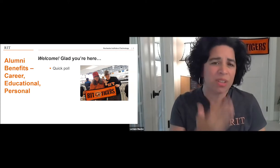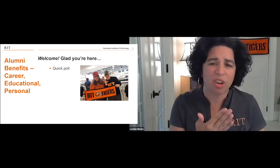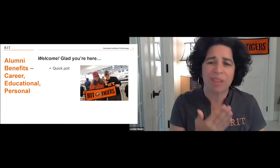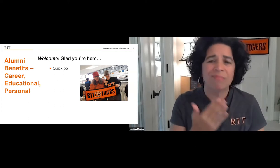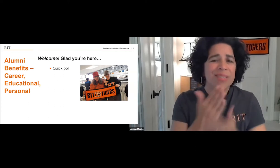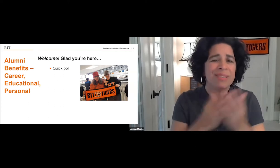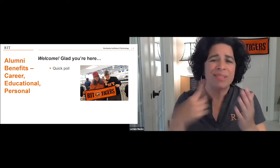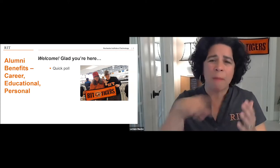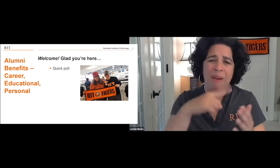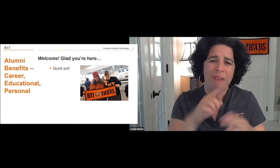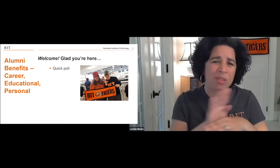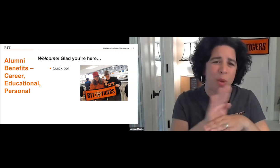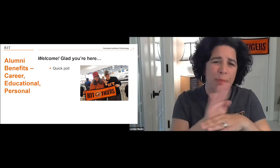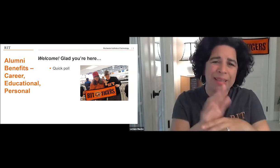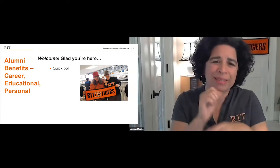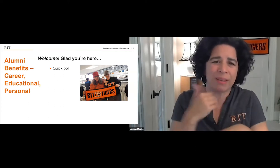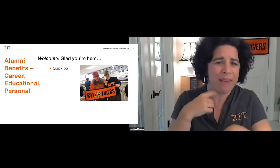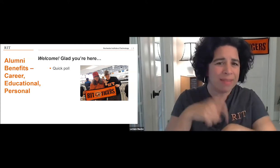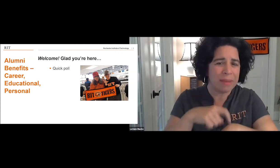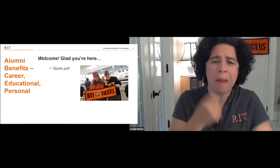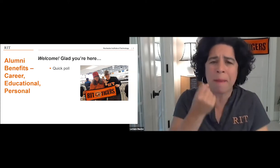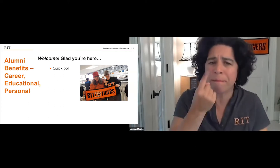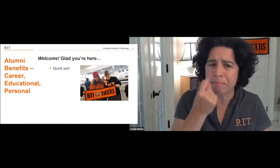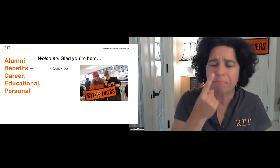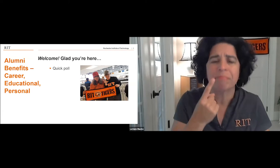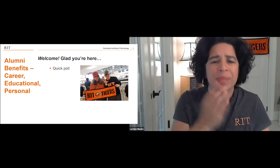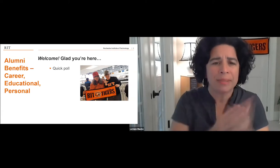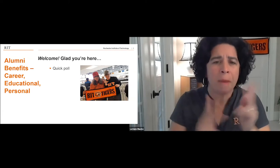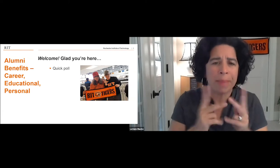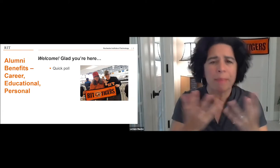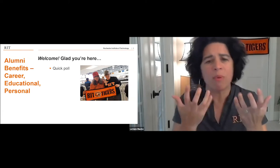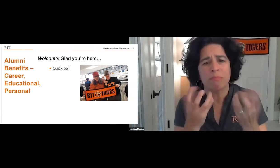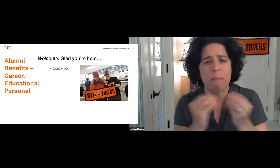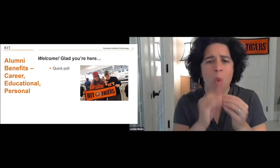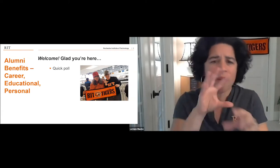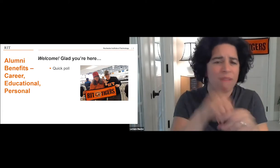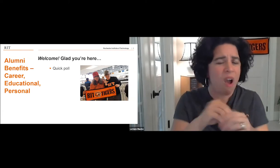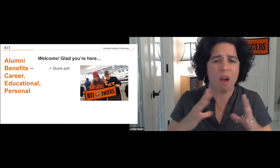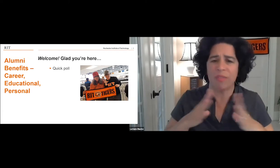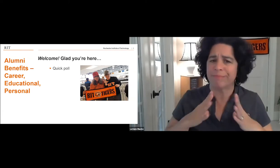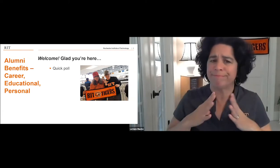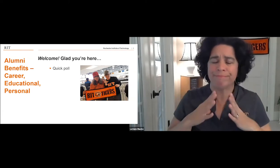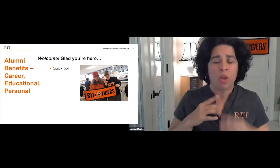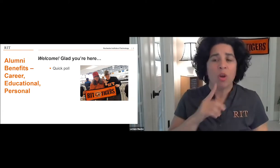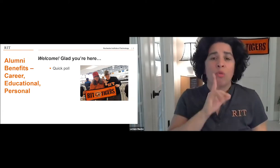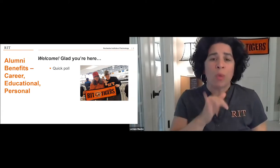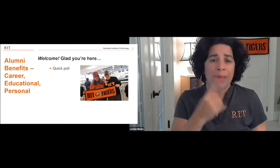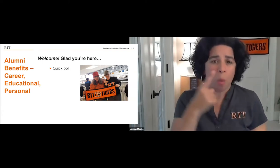Yeah, a little bit of both and again, that's okay. Some of us are busy. We don't have much time in our schedules. Others are more